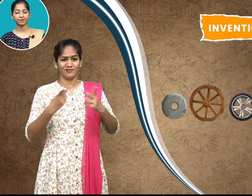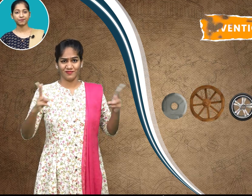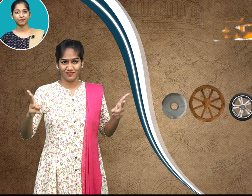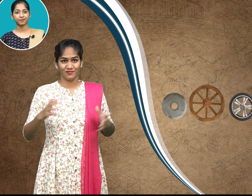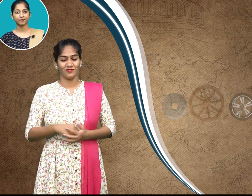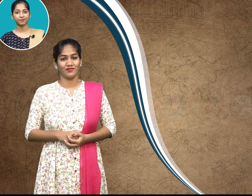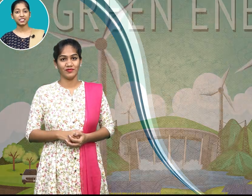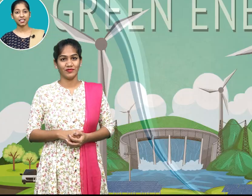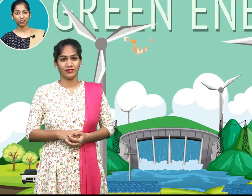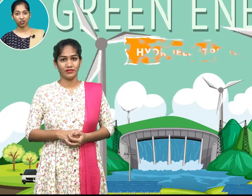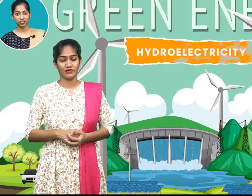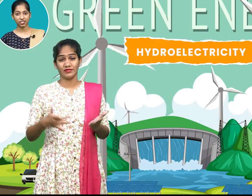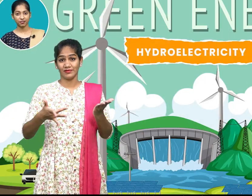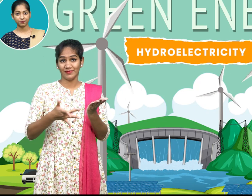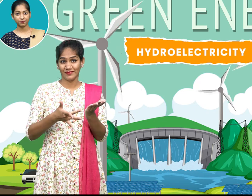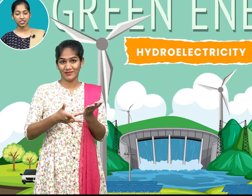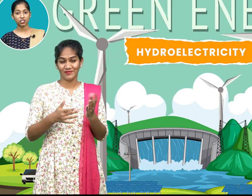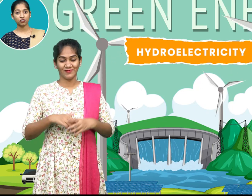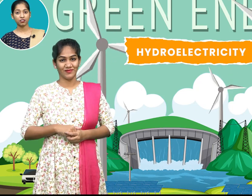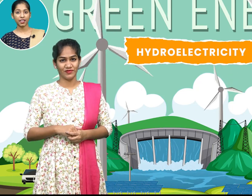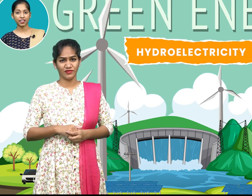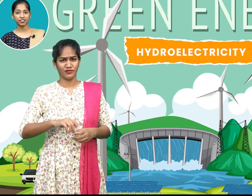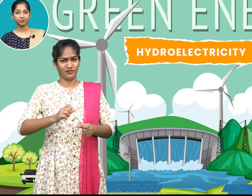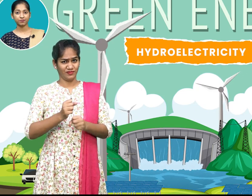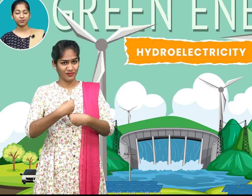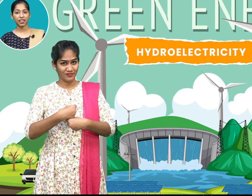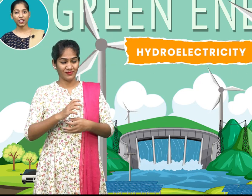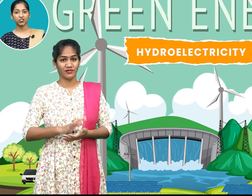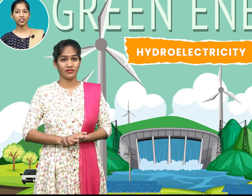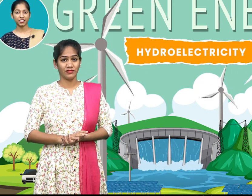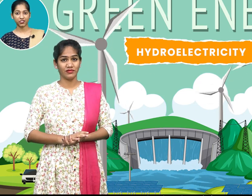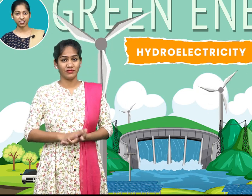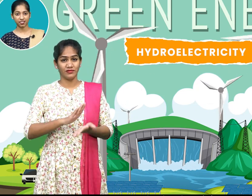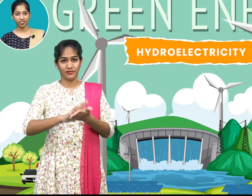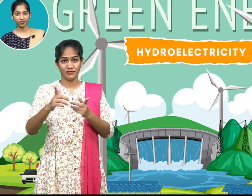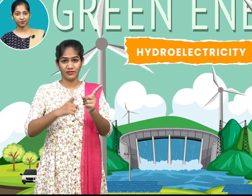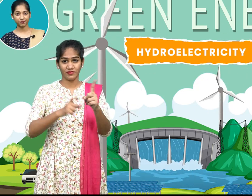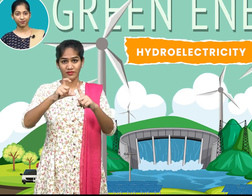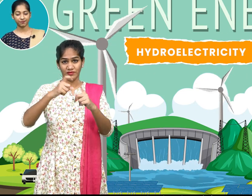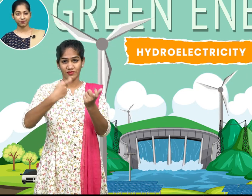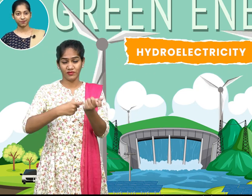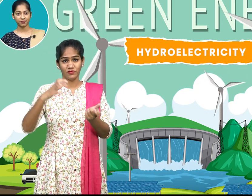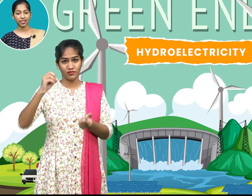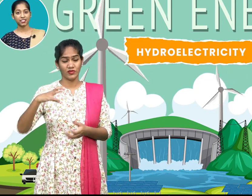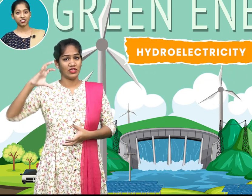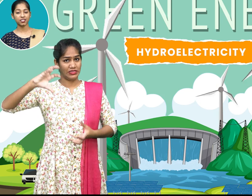the technology to create hydro electricity energy turned